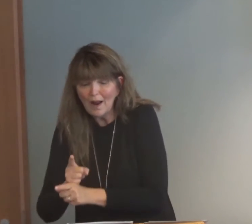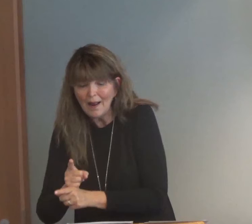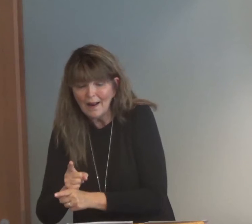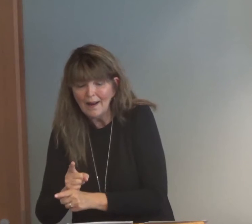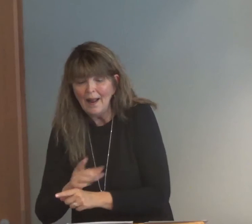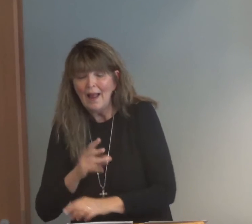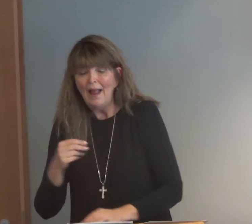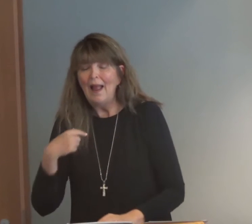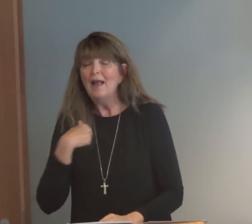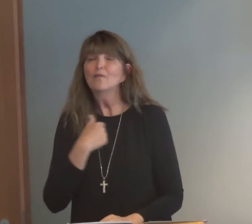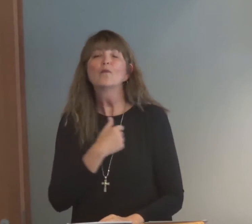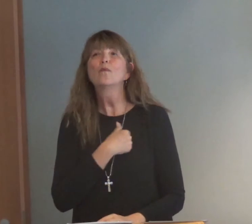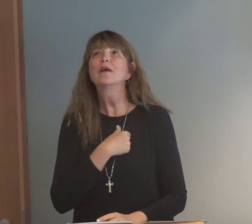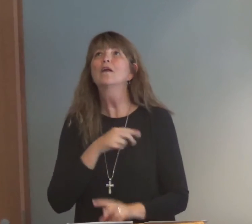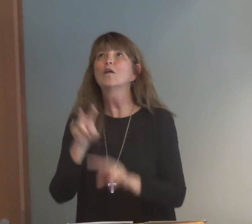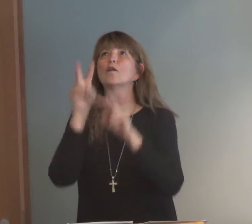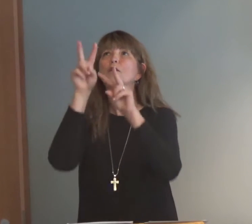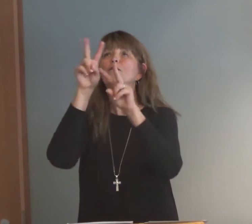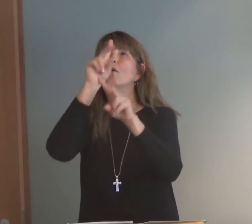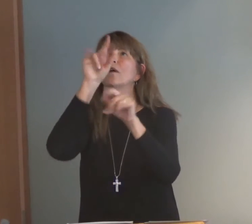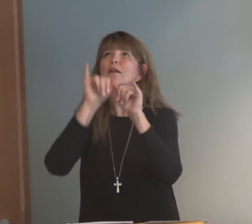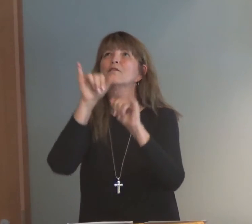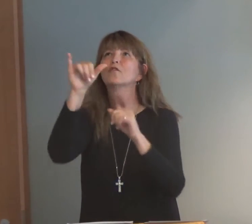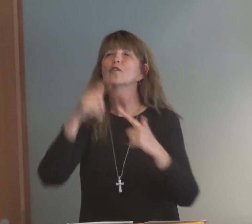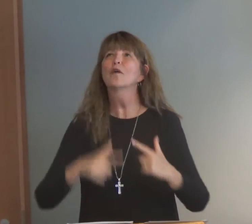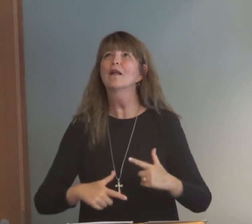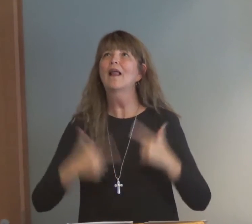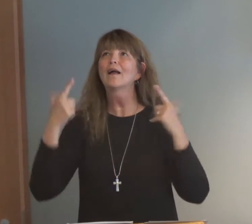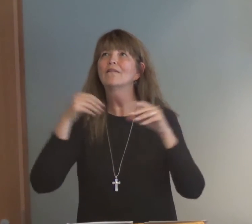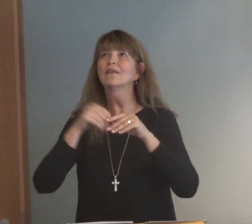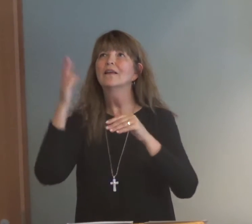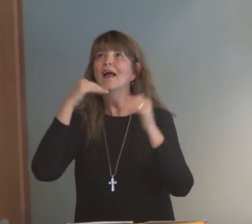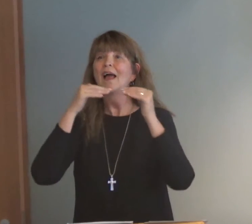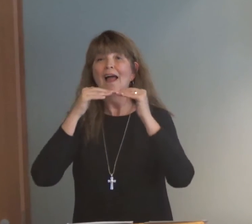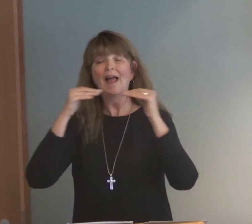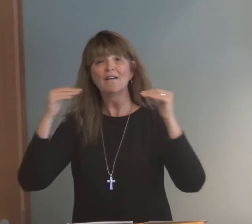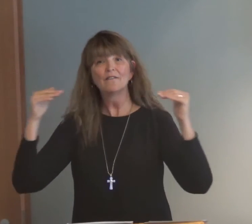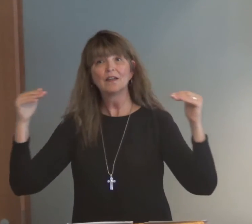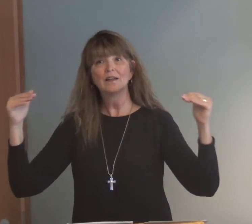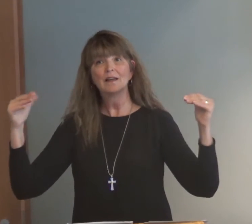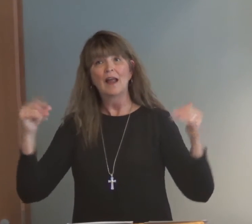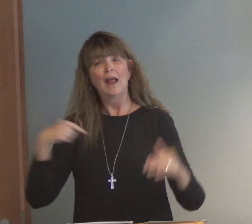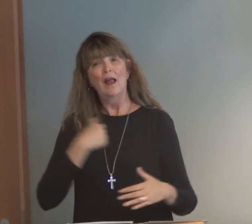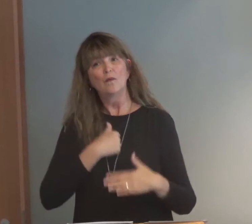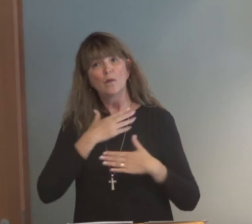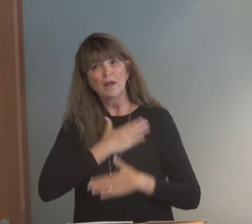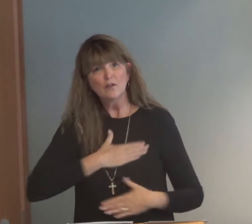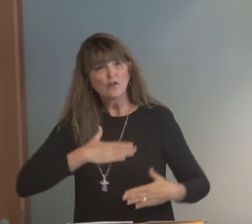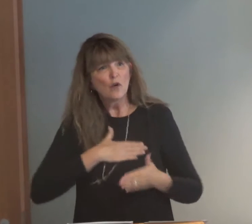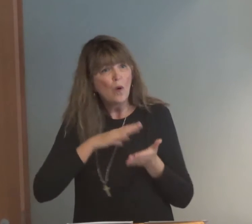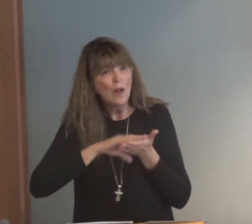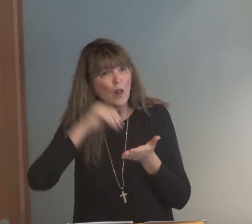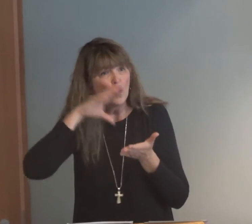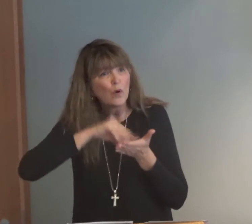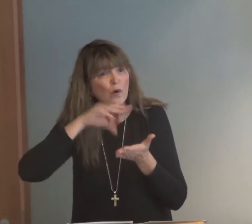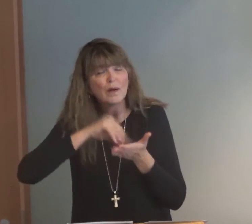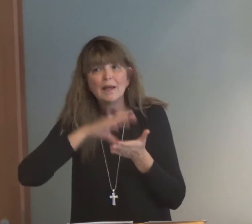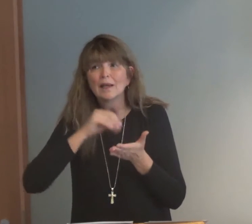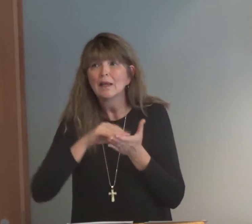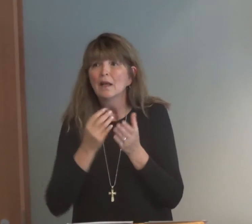effect, and we learn how to live in the right manner, and we can look forward to eternal life in heaven. And we can enjoy